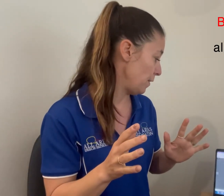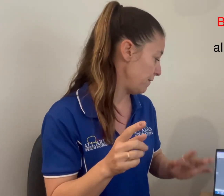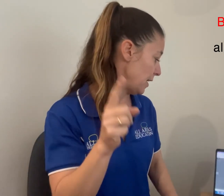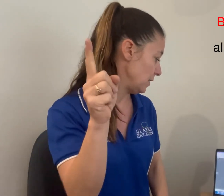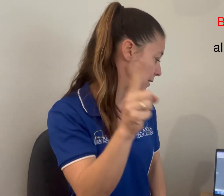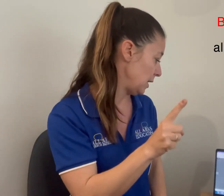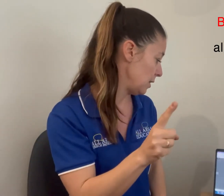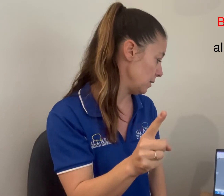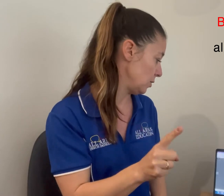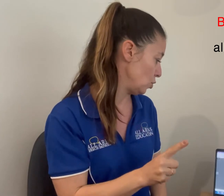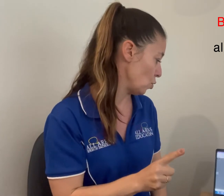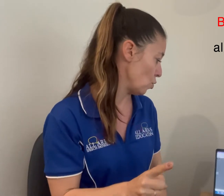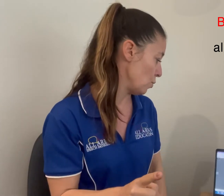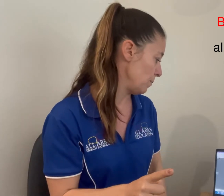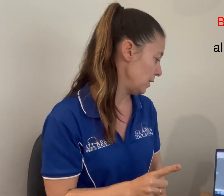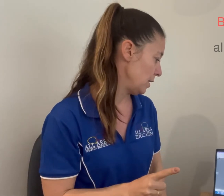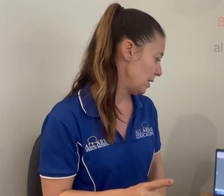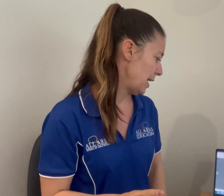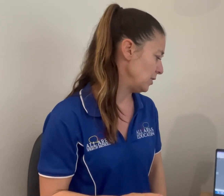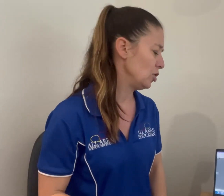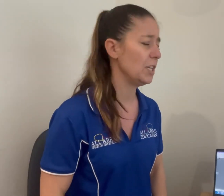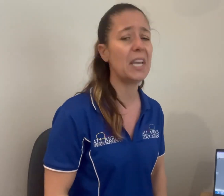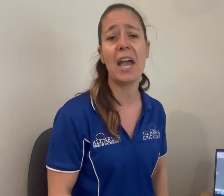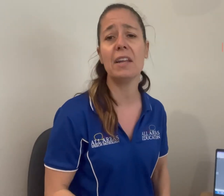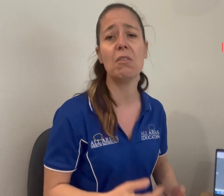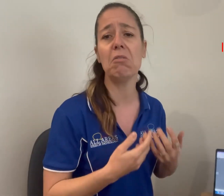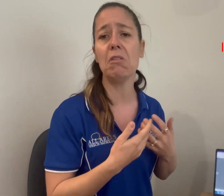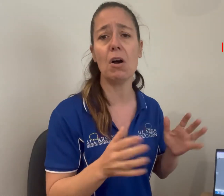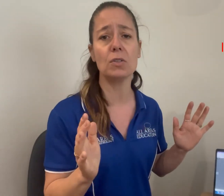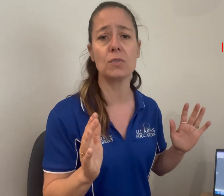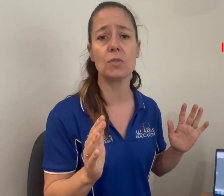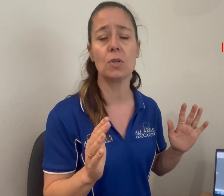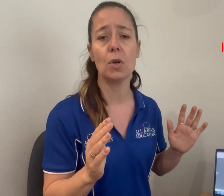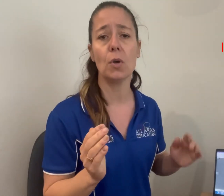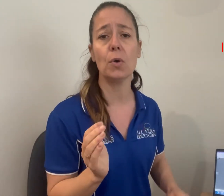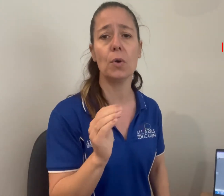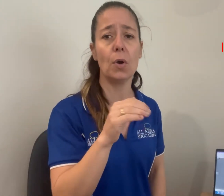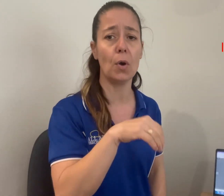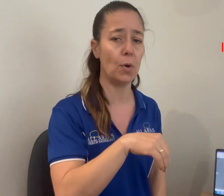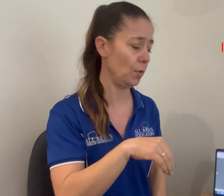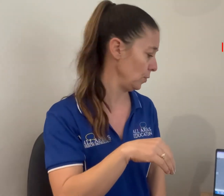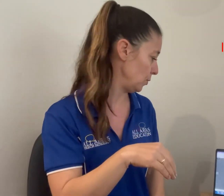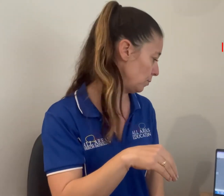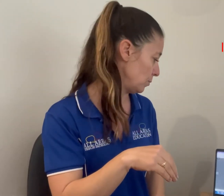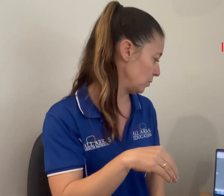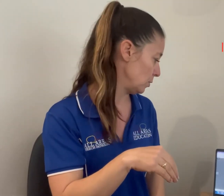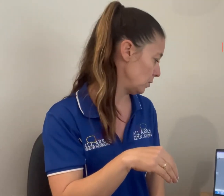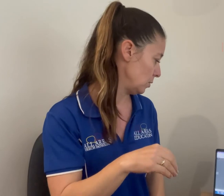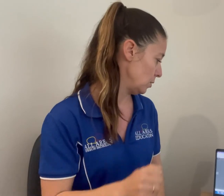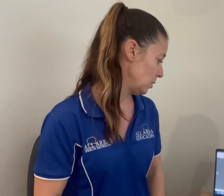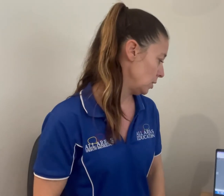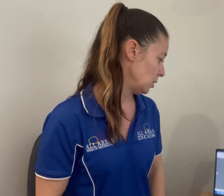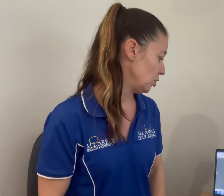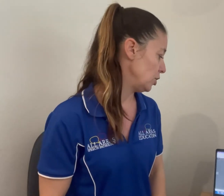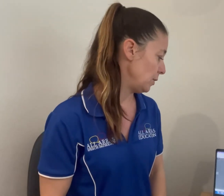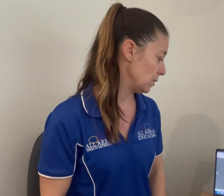feathers in the storm and she had lost her home. She was